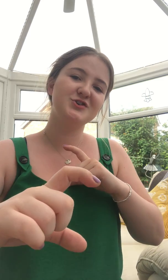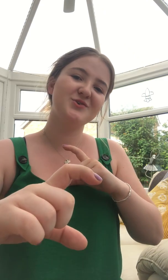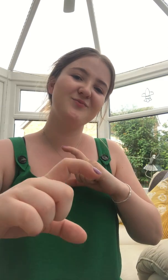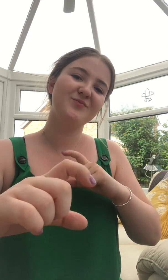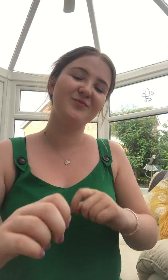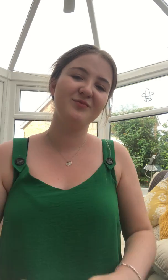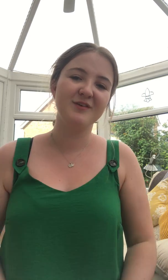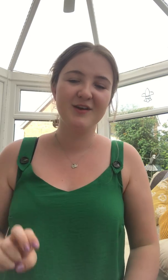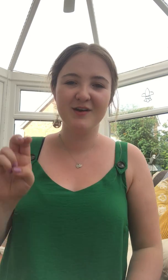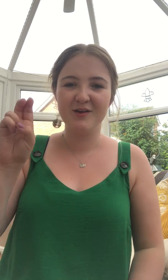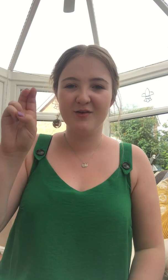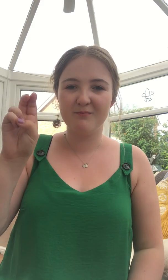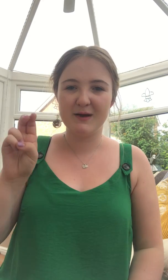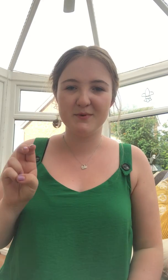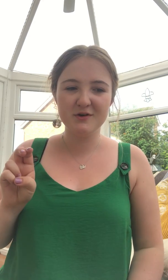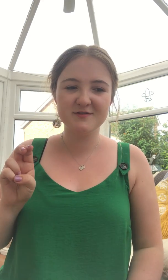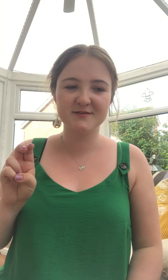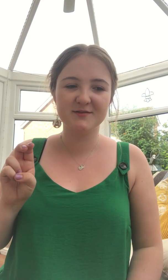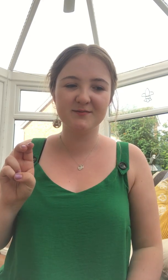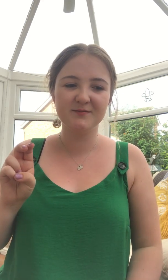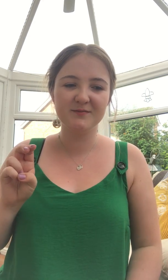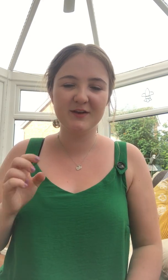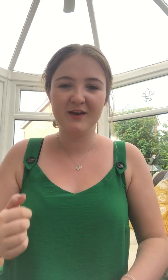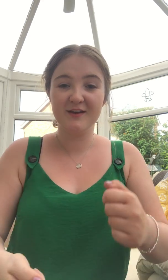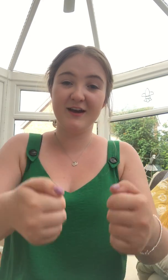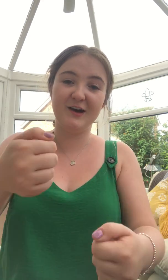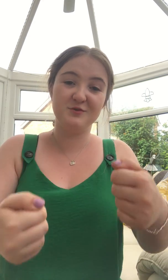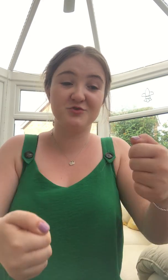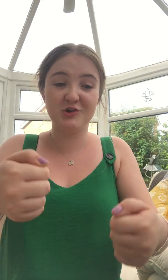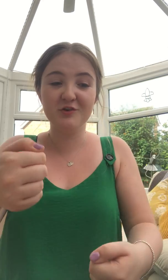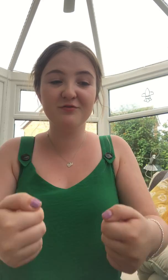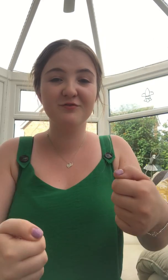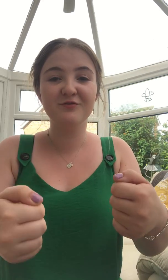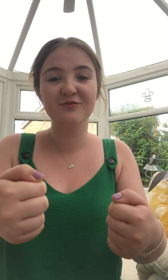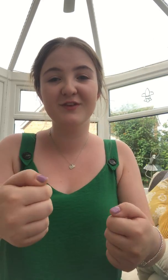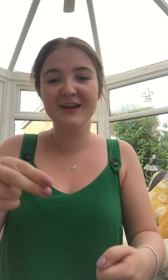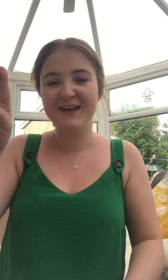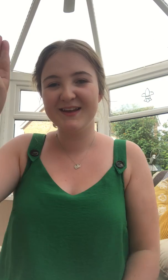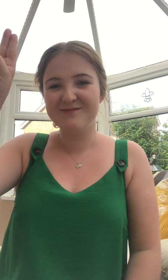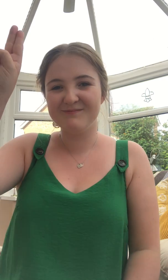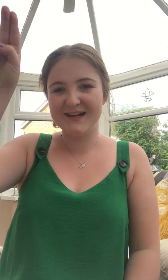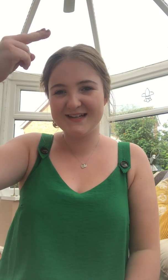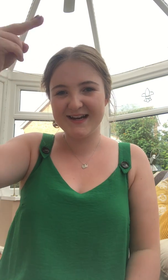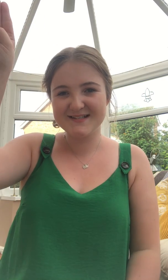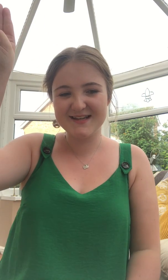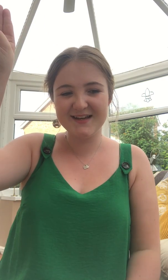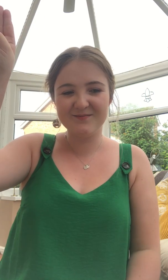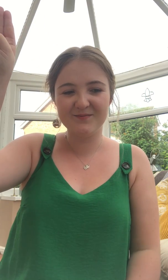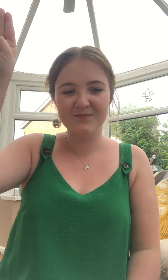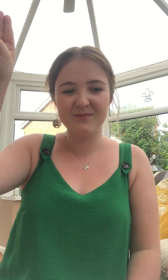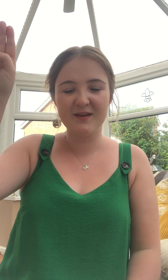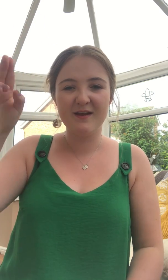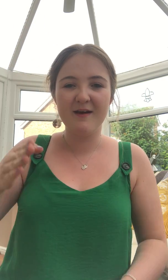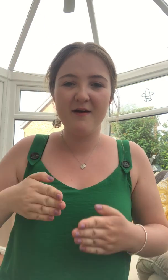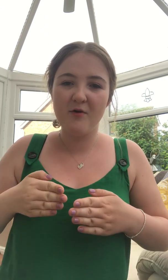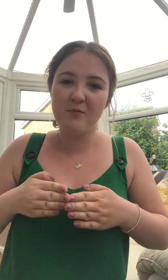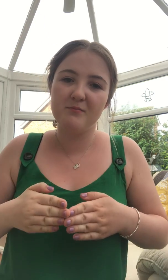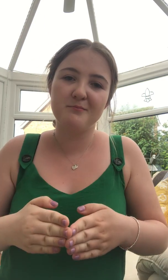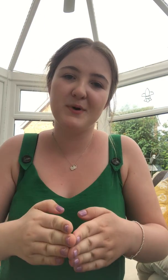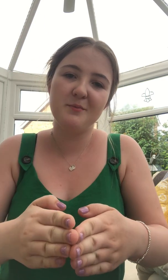my bus have you drove by taxi by